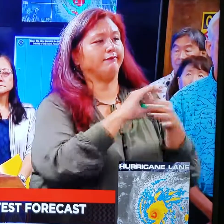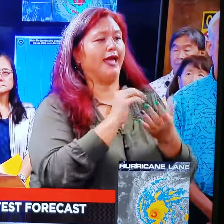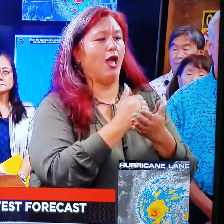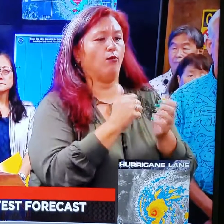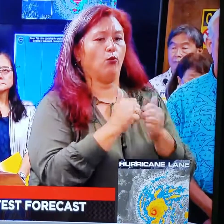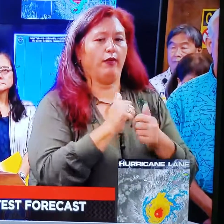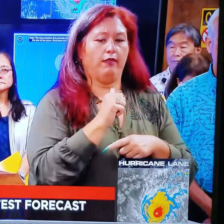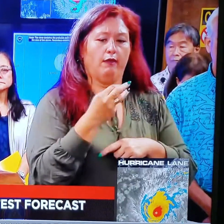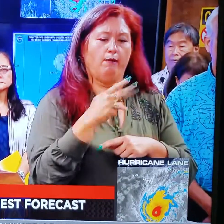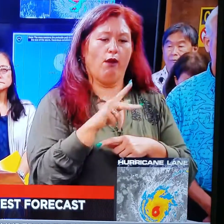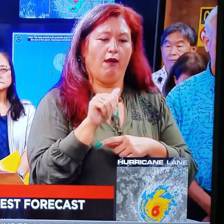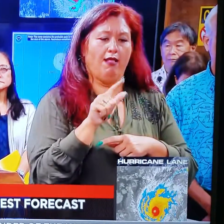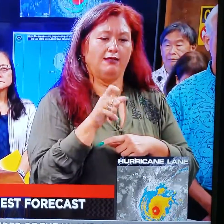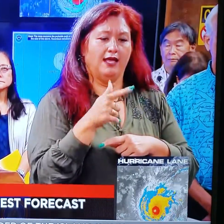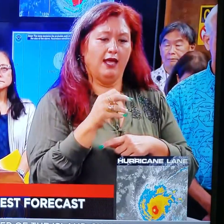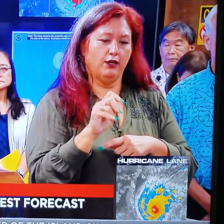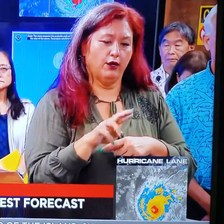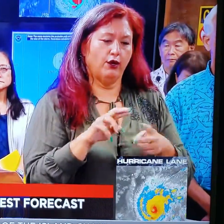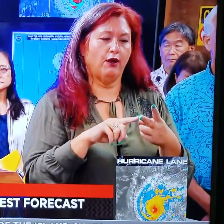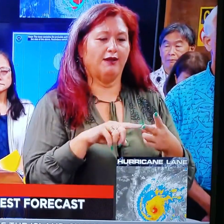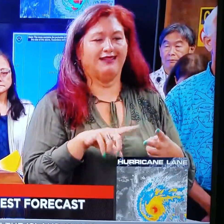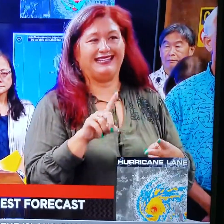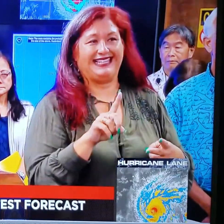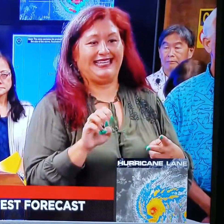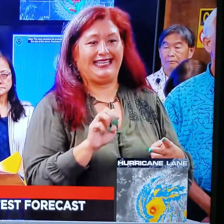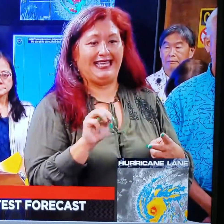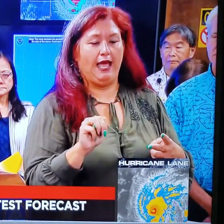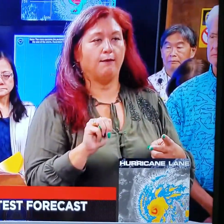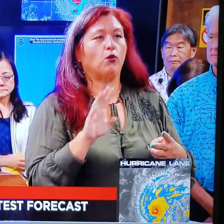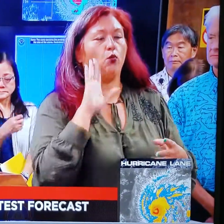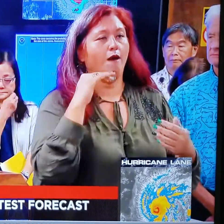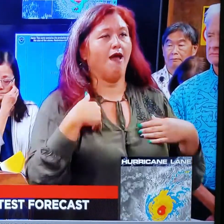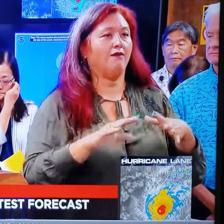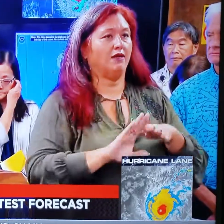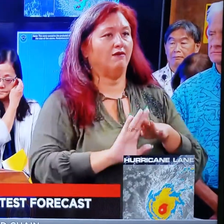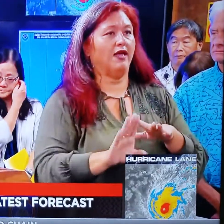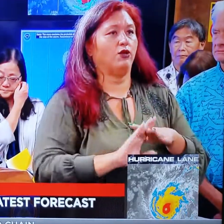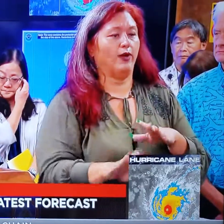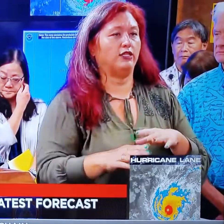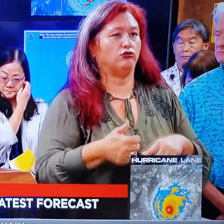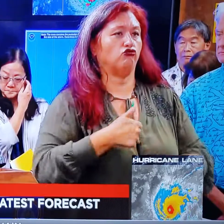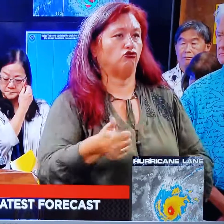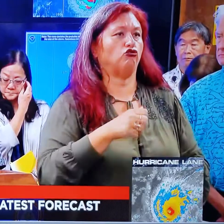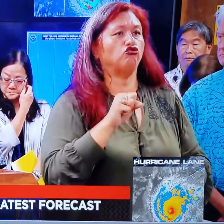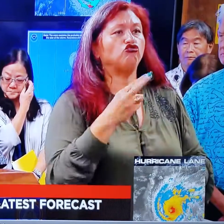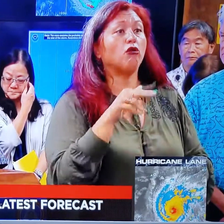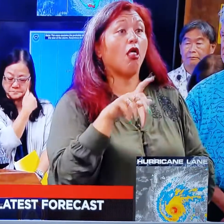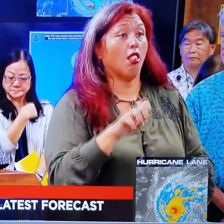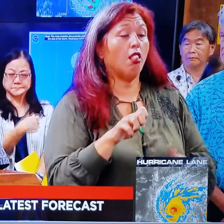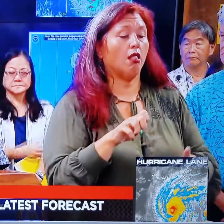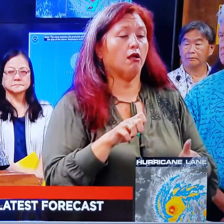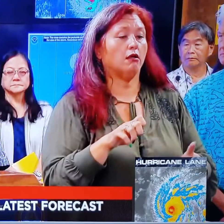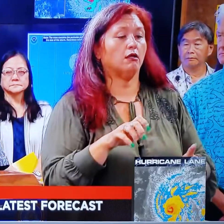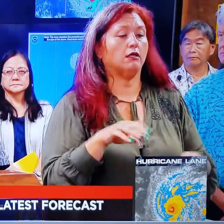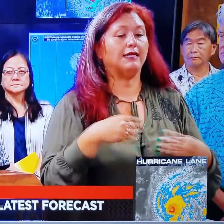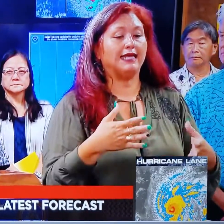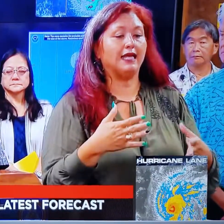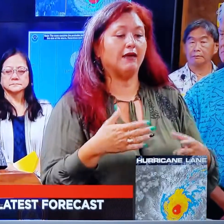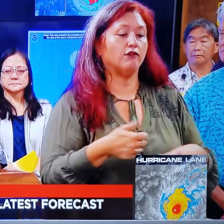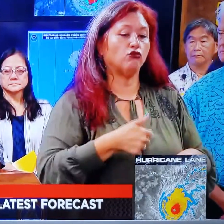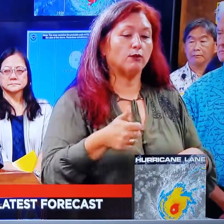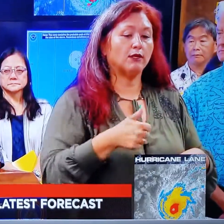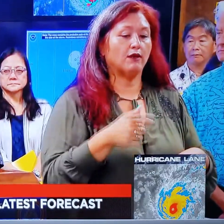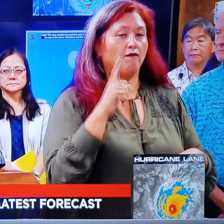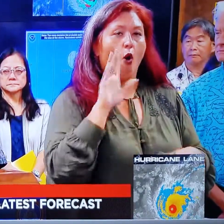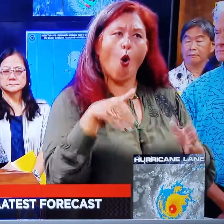Mark Alexander and DEM, evacuation shuttles to provide transport